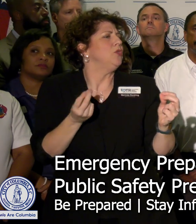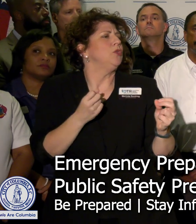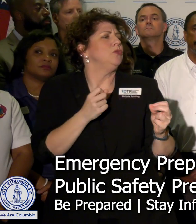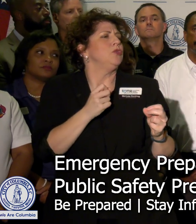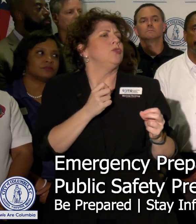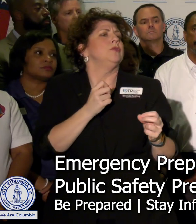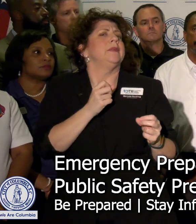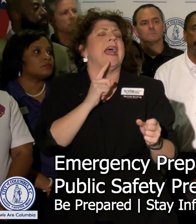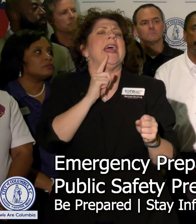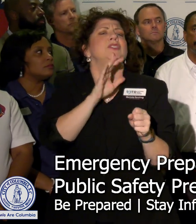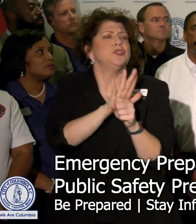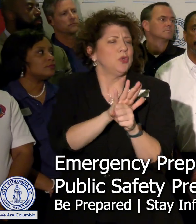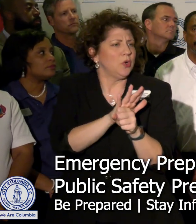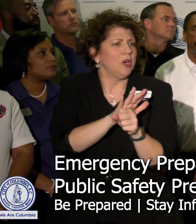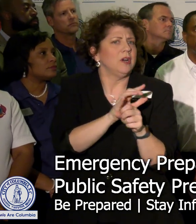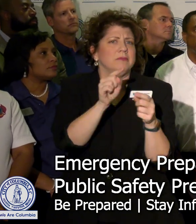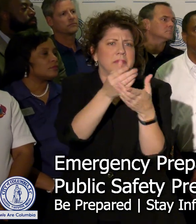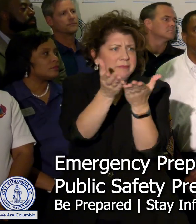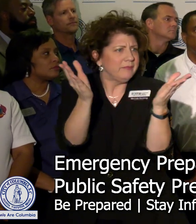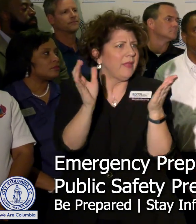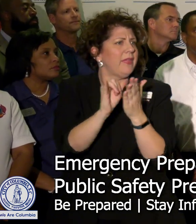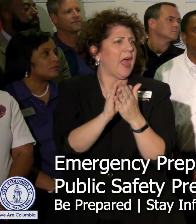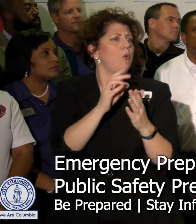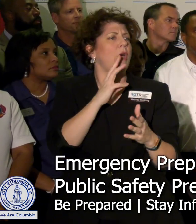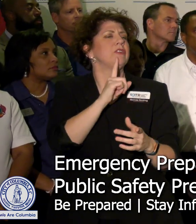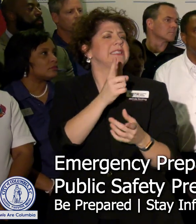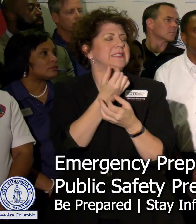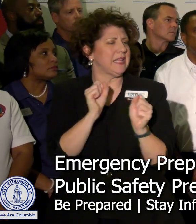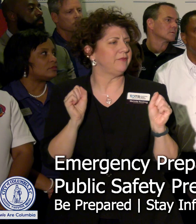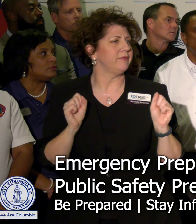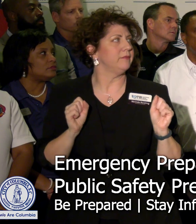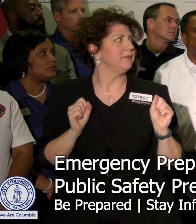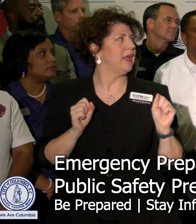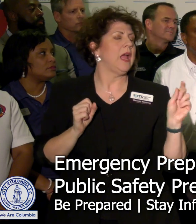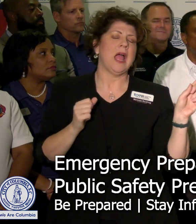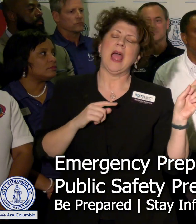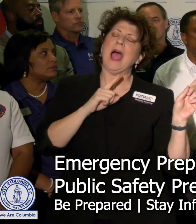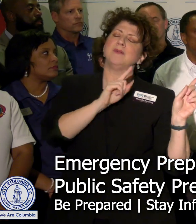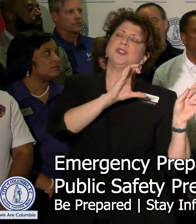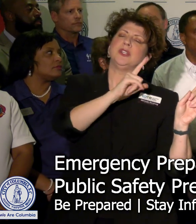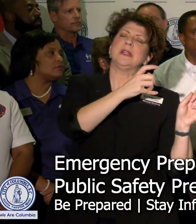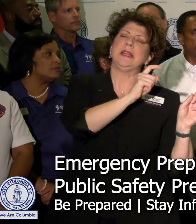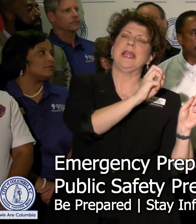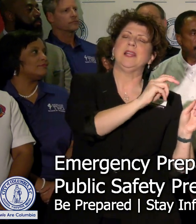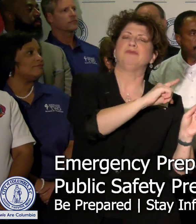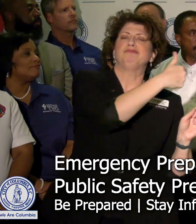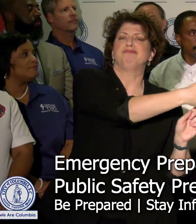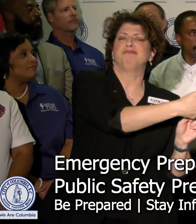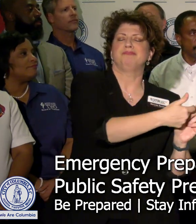the public? Absolutely, Clint will talk to you again today and probably say what he said yesterday about our head gates.